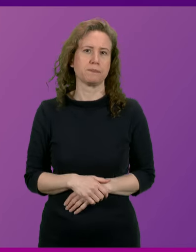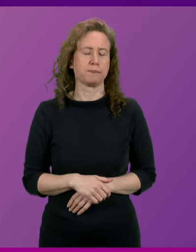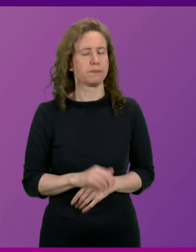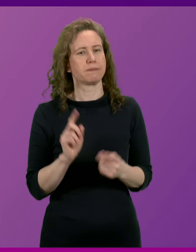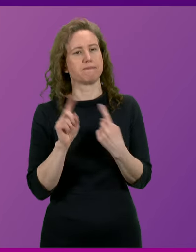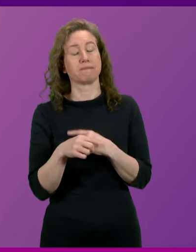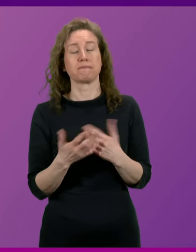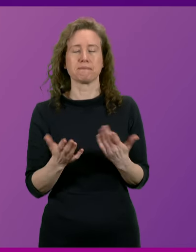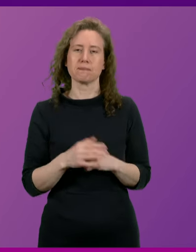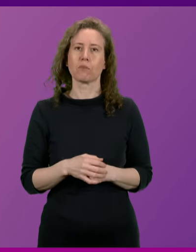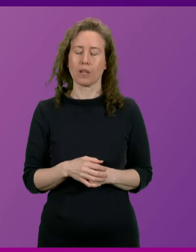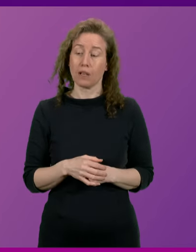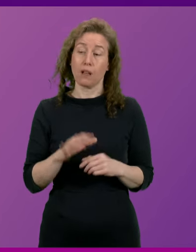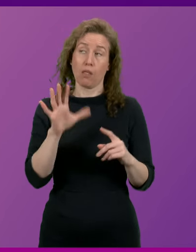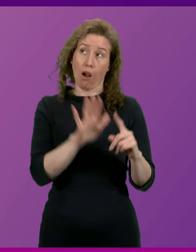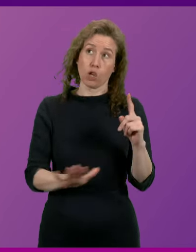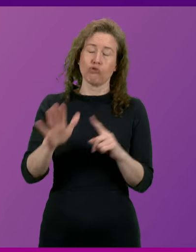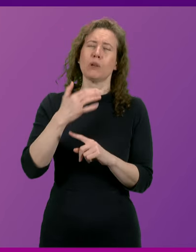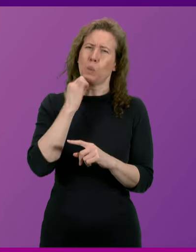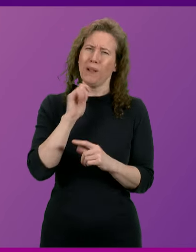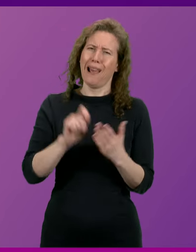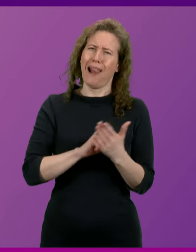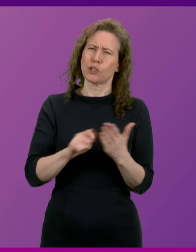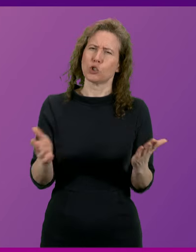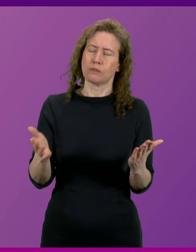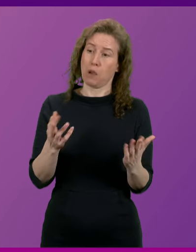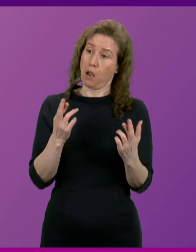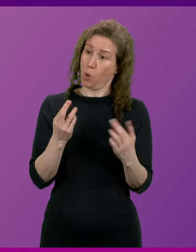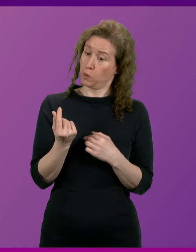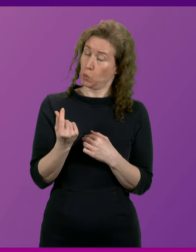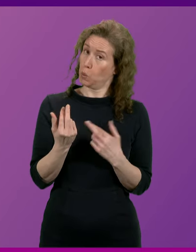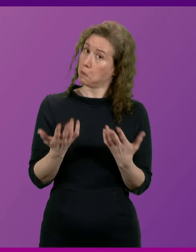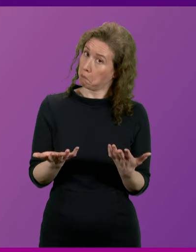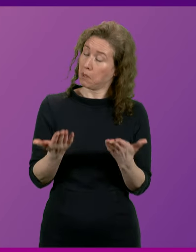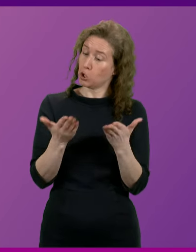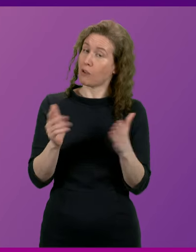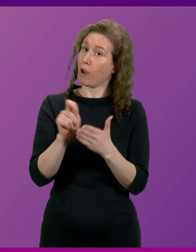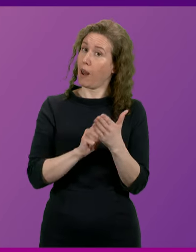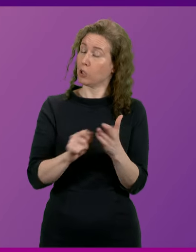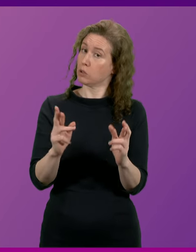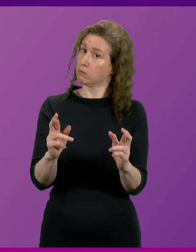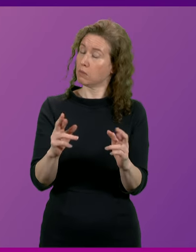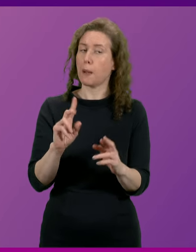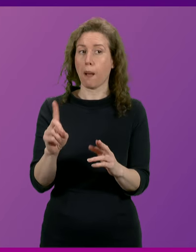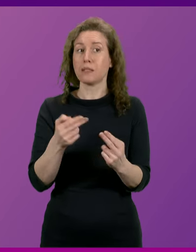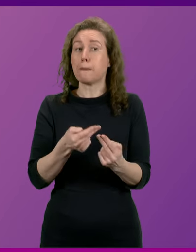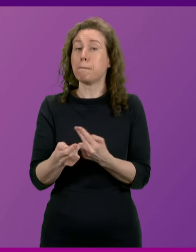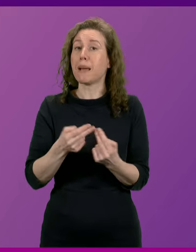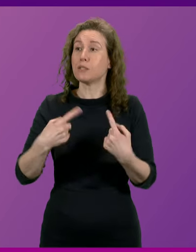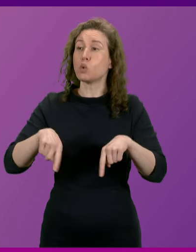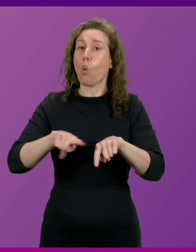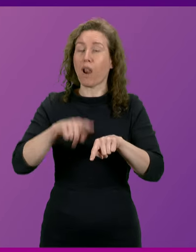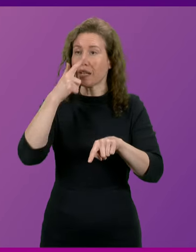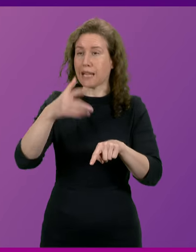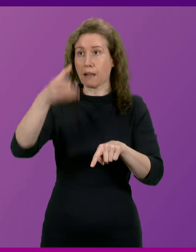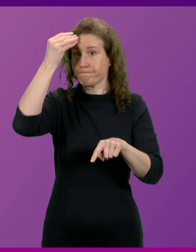course, the country will be going to the polls, I hope sooner rather than later in a general election. Here's the message that each of us will be able to take.